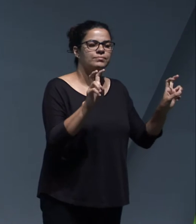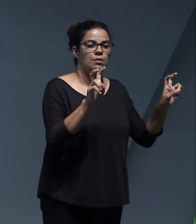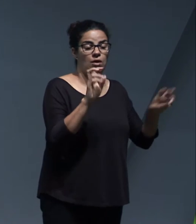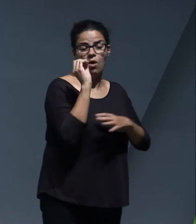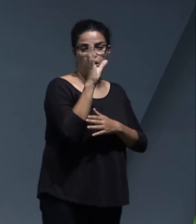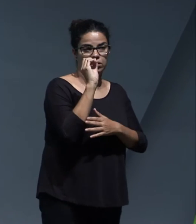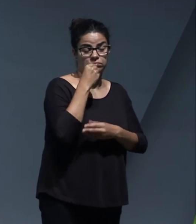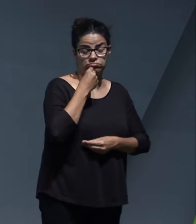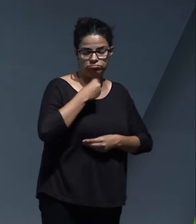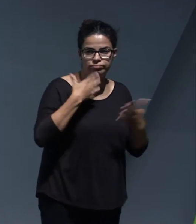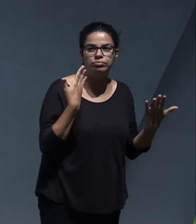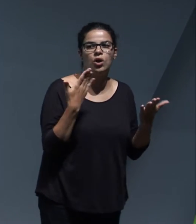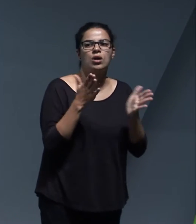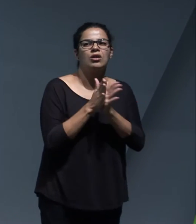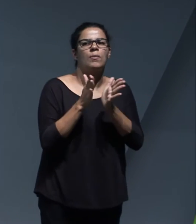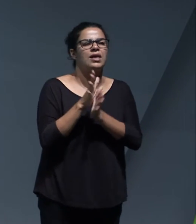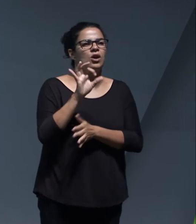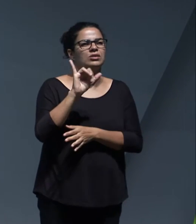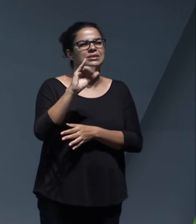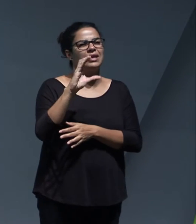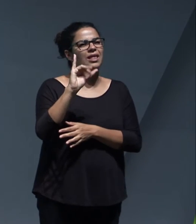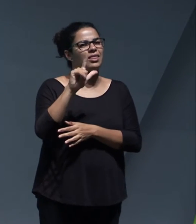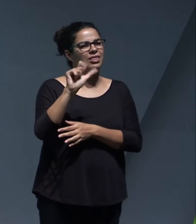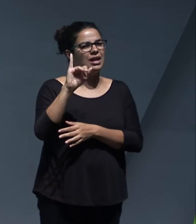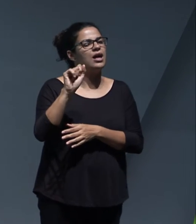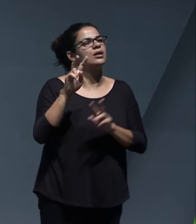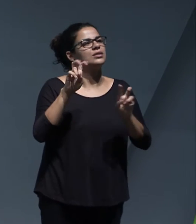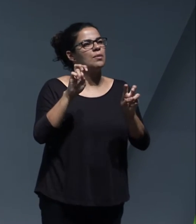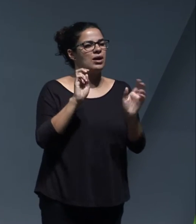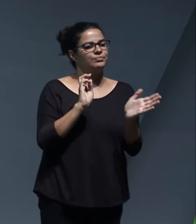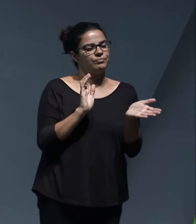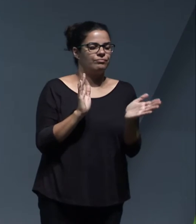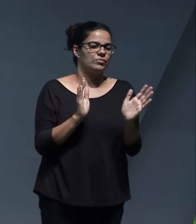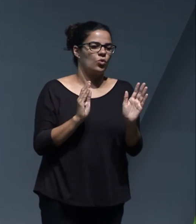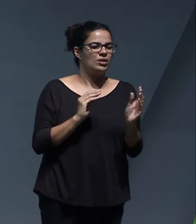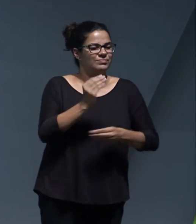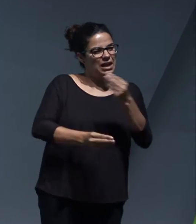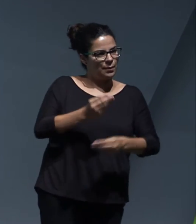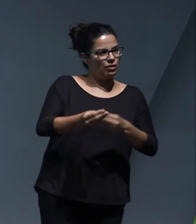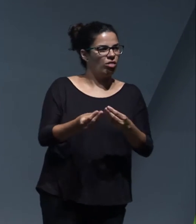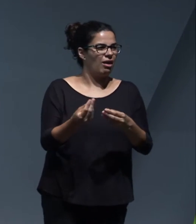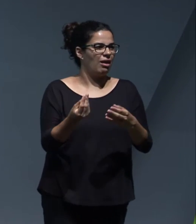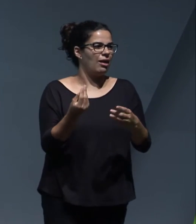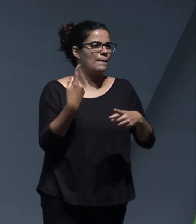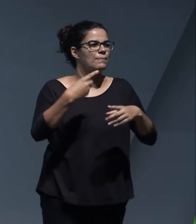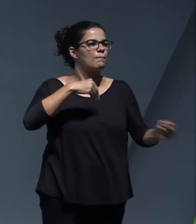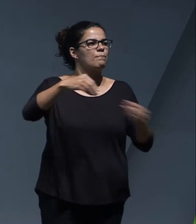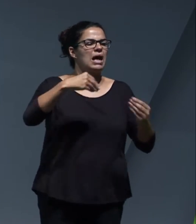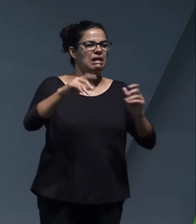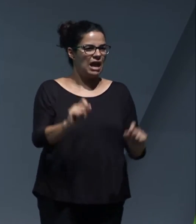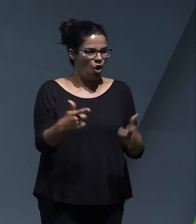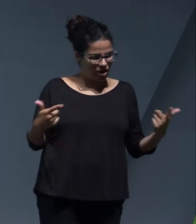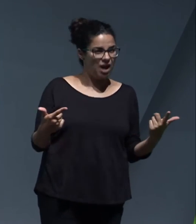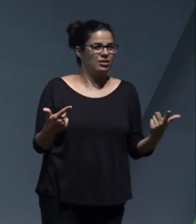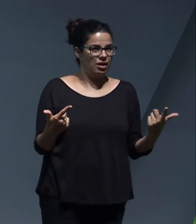the magnificent presentation made by Cecilia with regard to treating organic matter, and this required